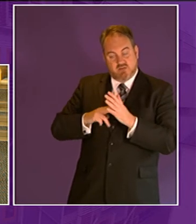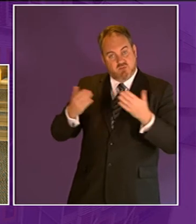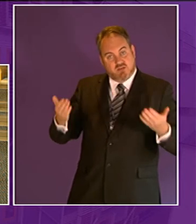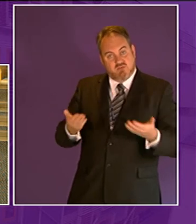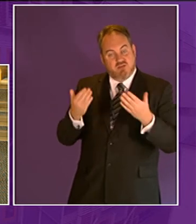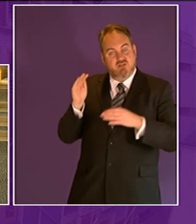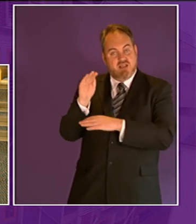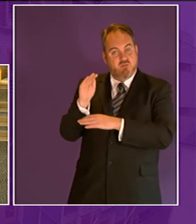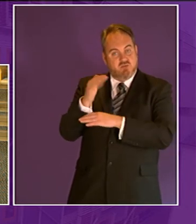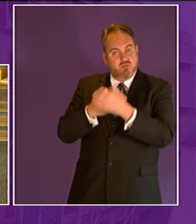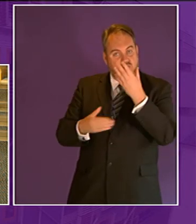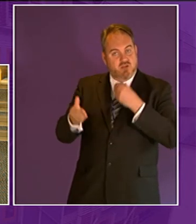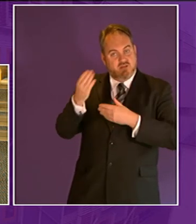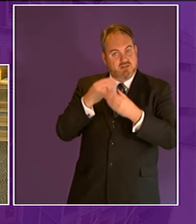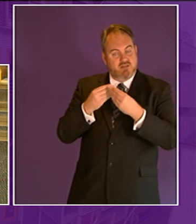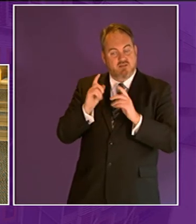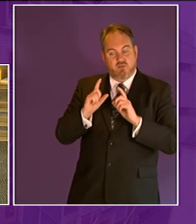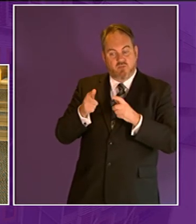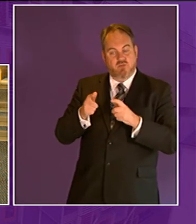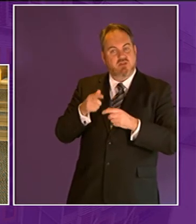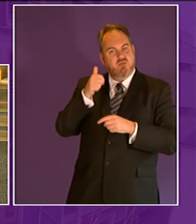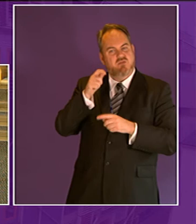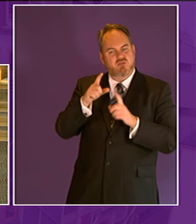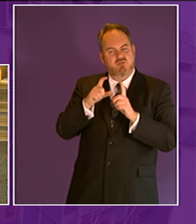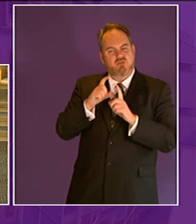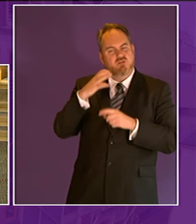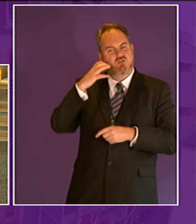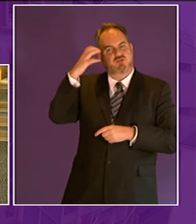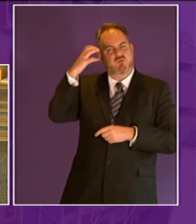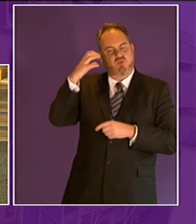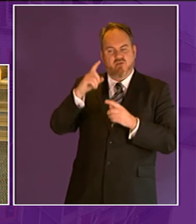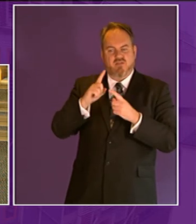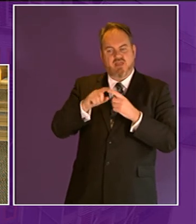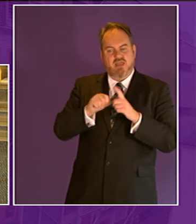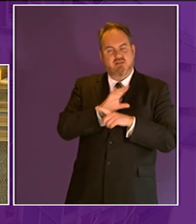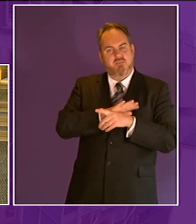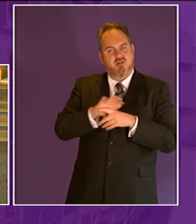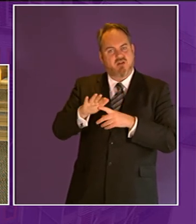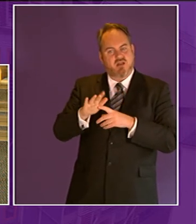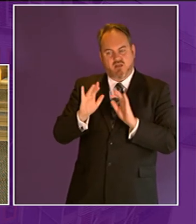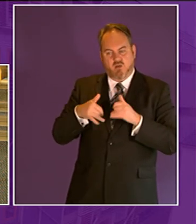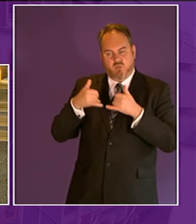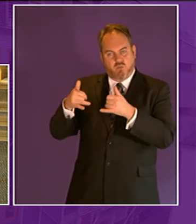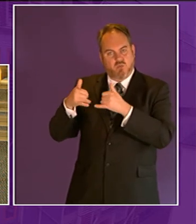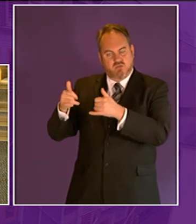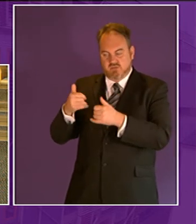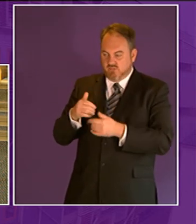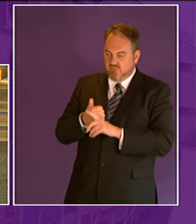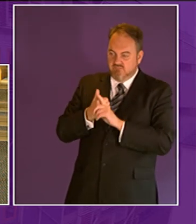opportunities to the john muir award and the duke of edinburgh award there are countless examples across the country of schools engaging with and in